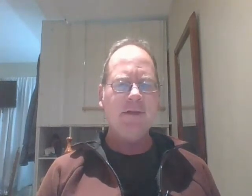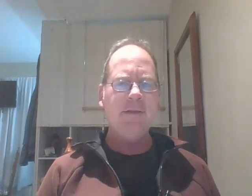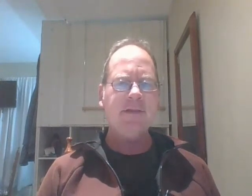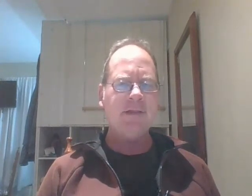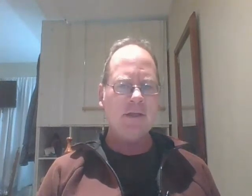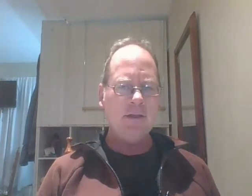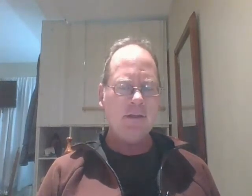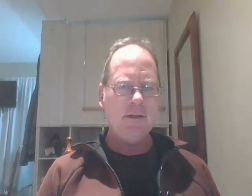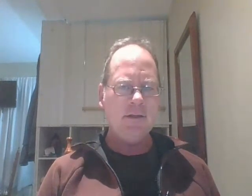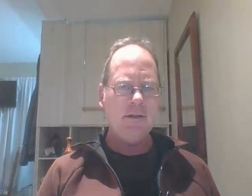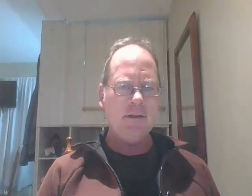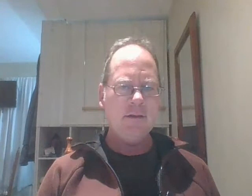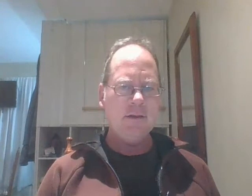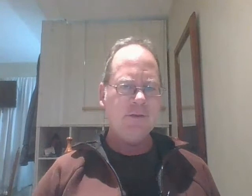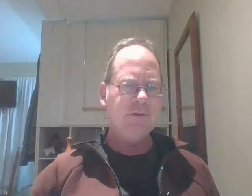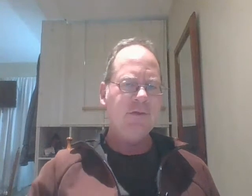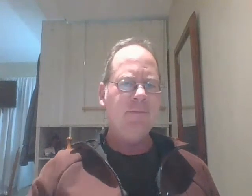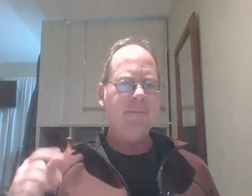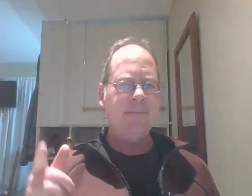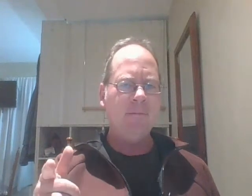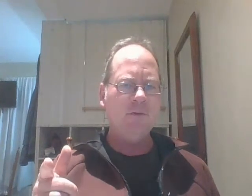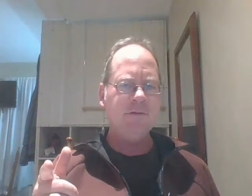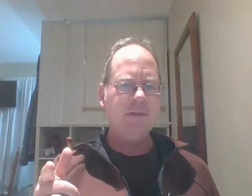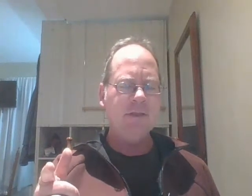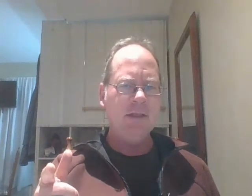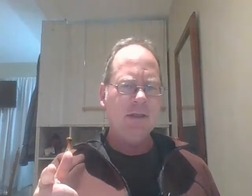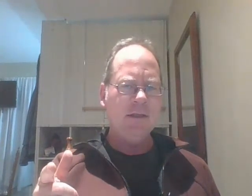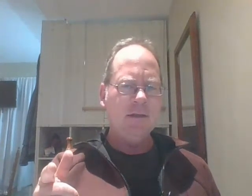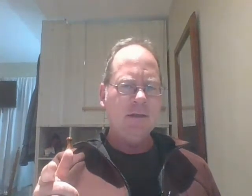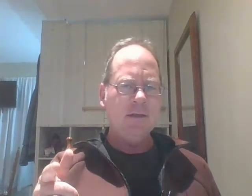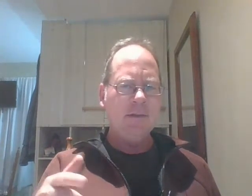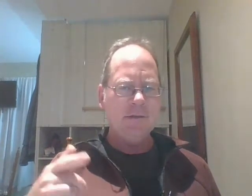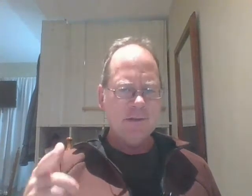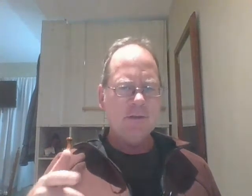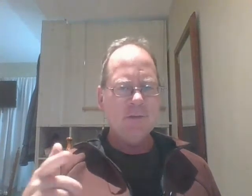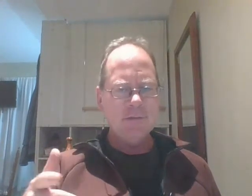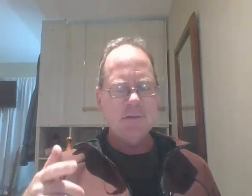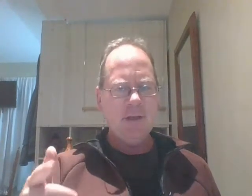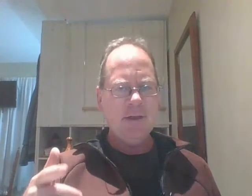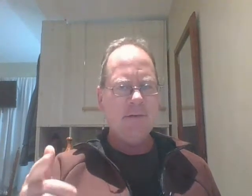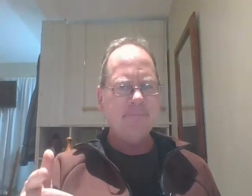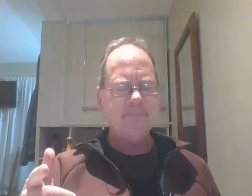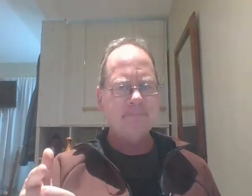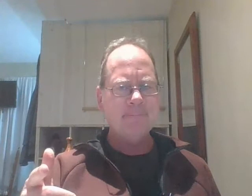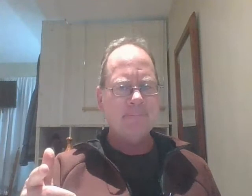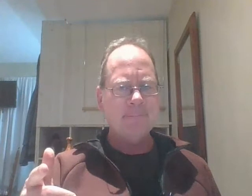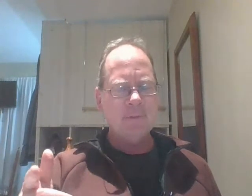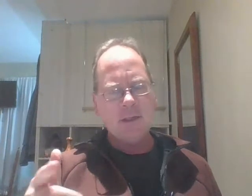things i saw on youtube mostly things in the news and kind of